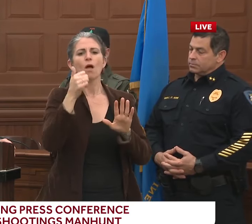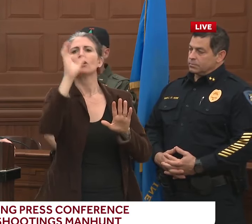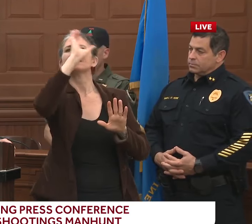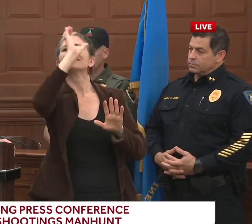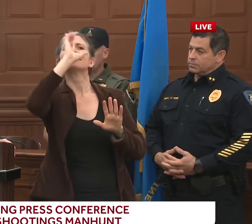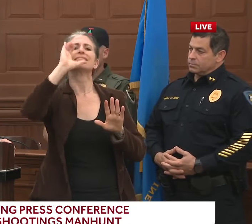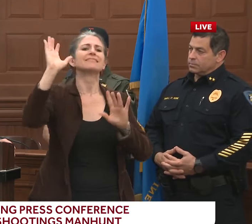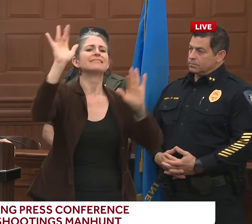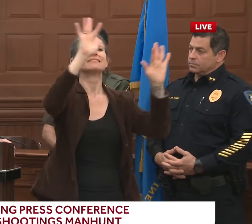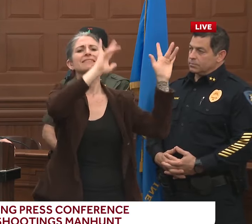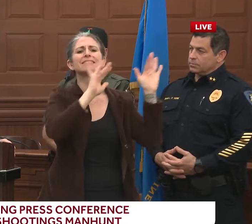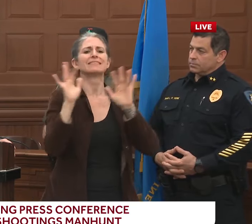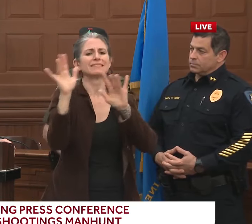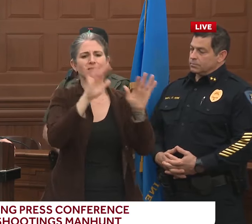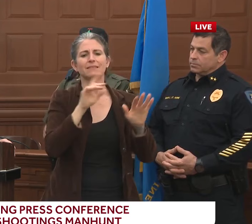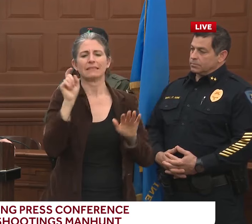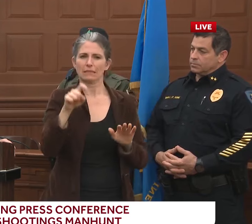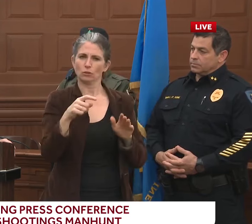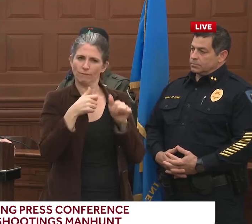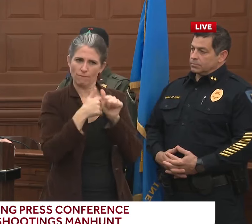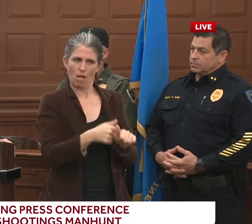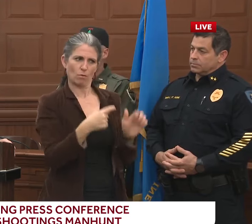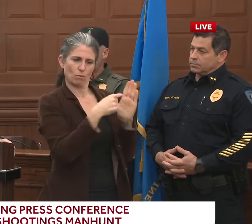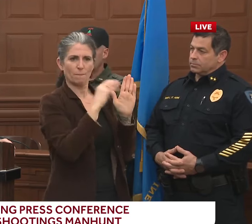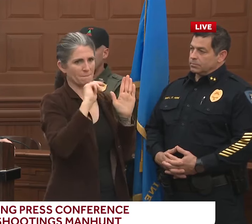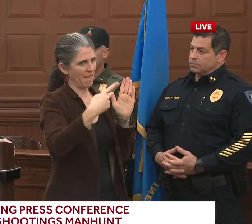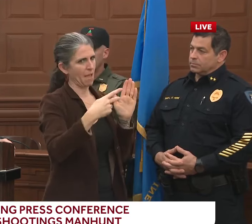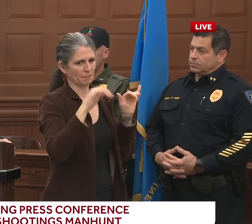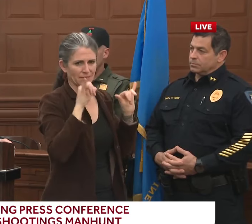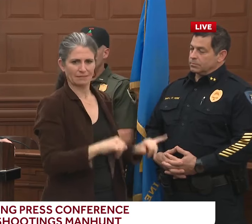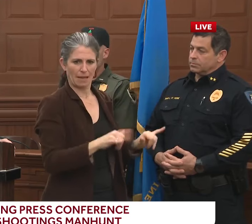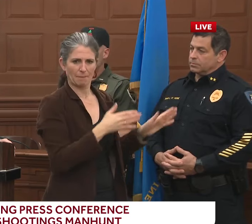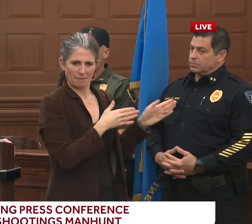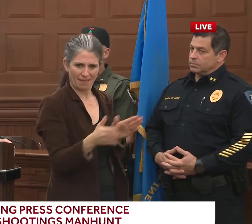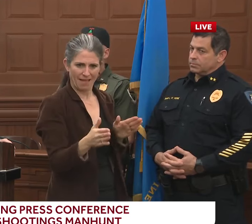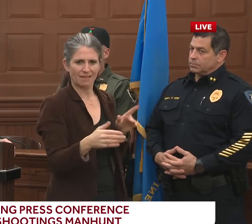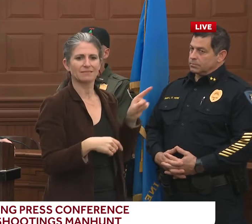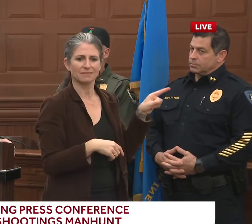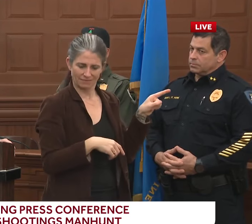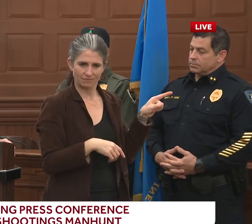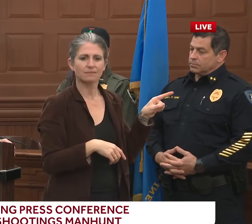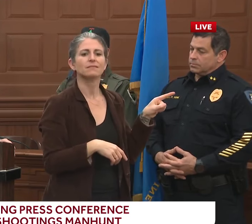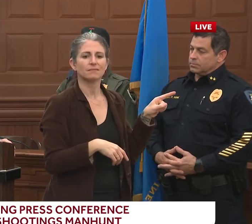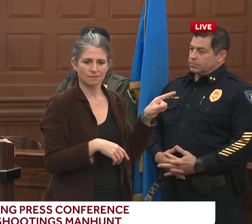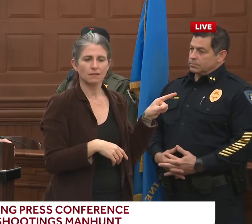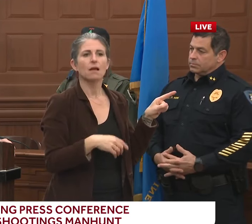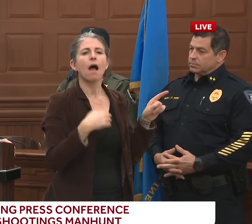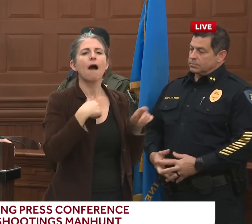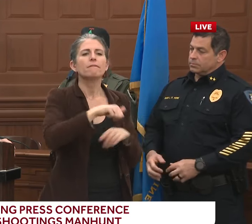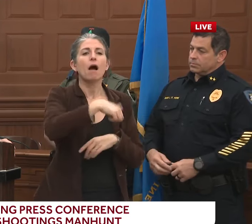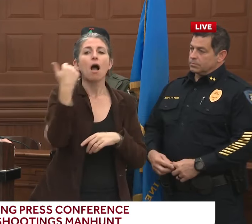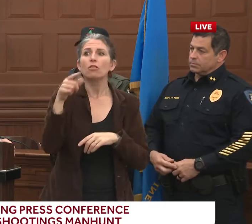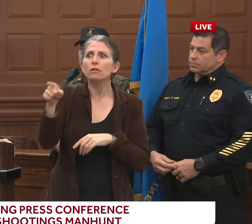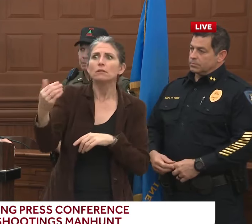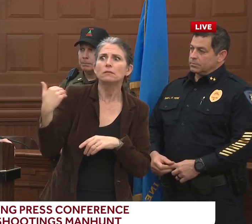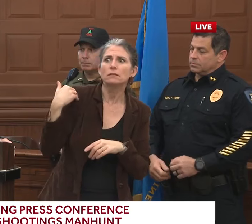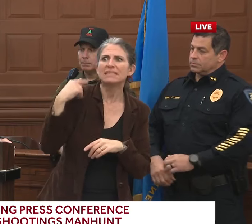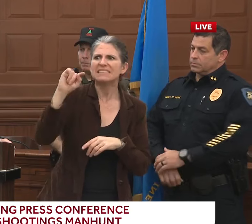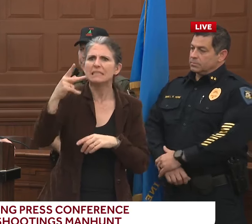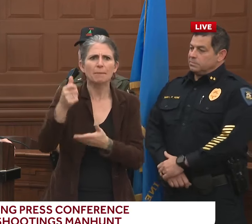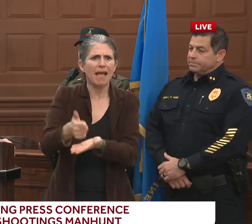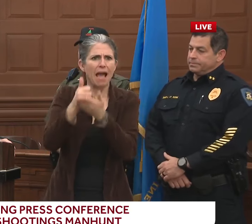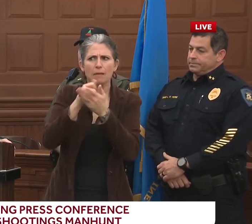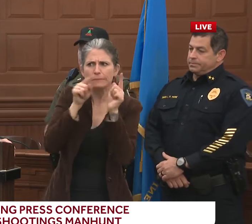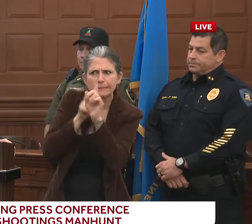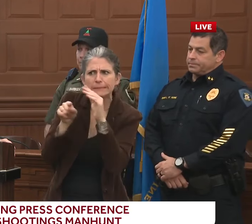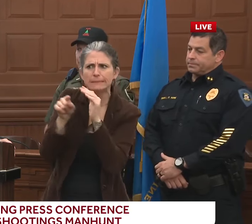there's some family property that somebody's uncle owns, and can you check that? So as those things come in, some of those are kind of on the checklist to begin with, and then some come in